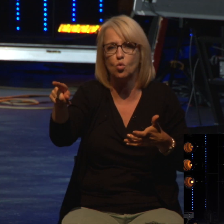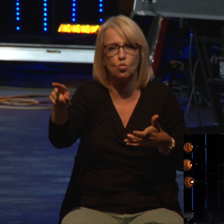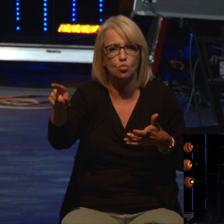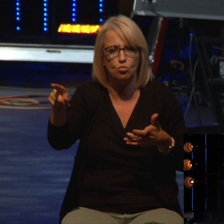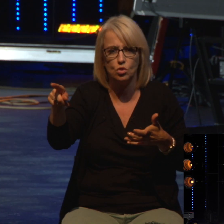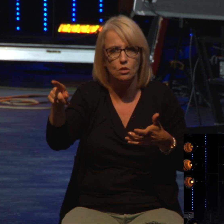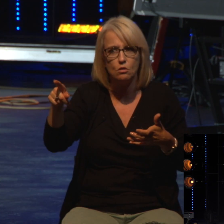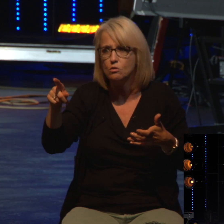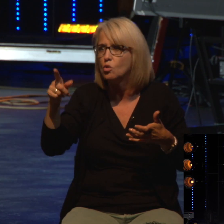Jesus Christ your Savior.